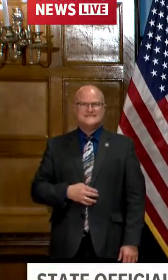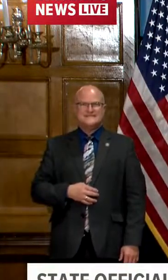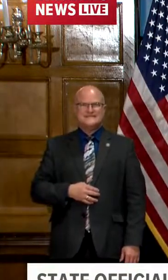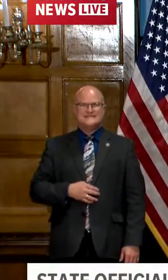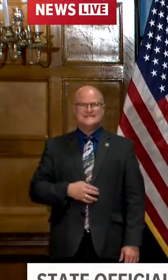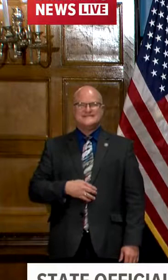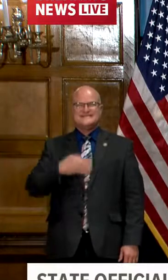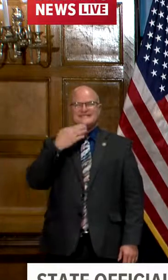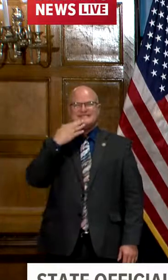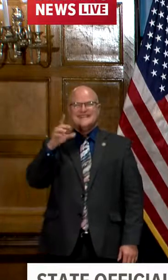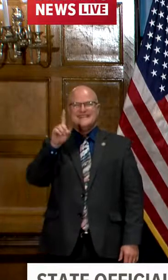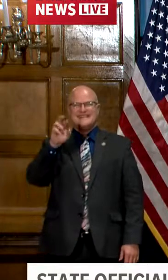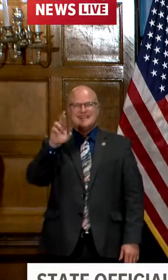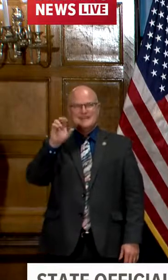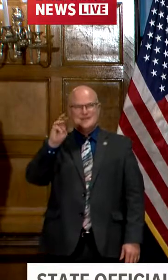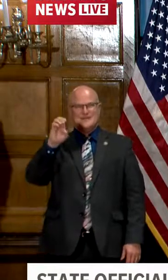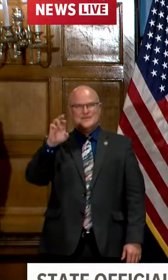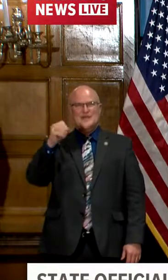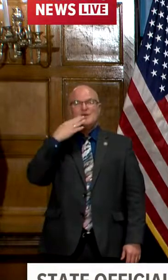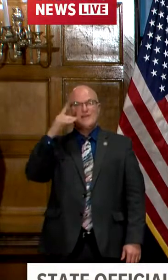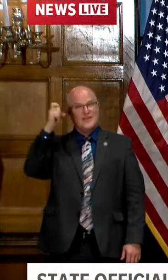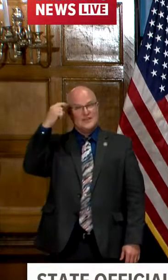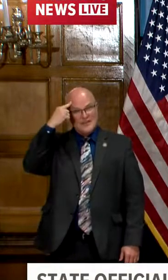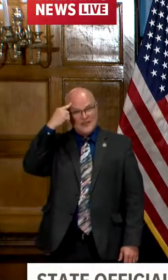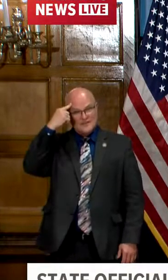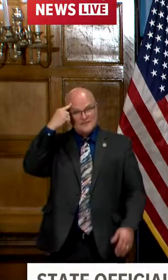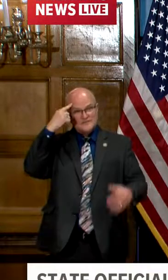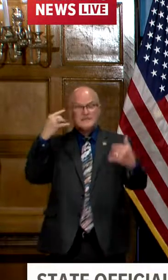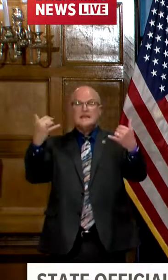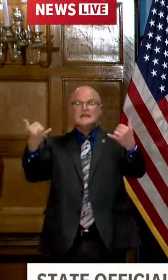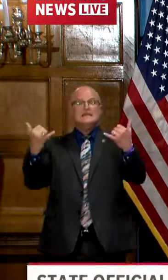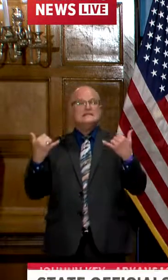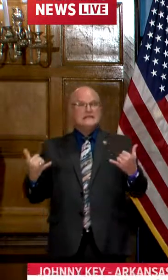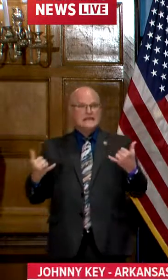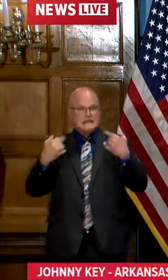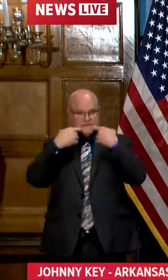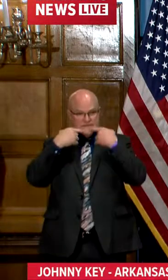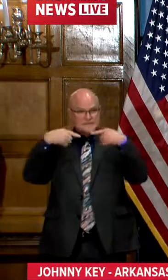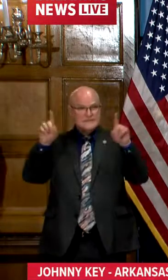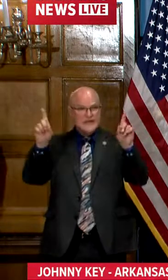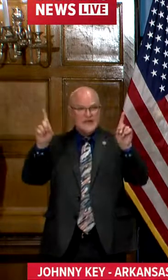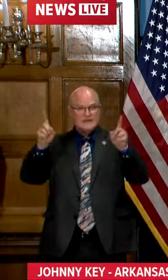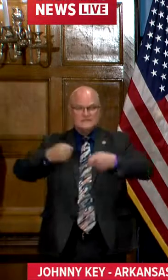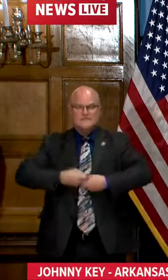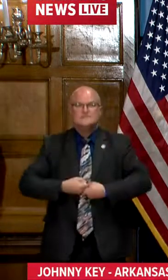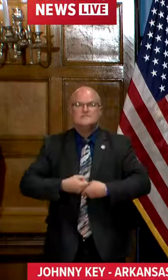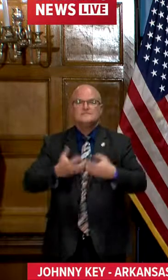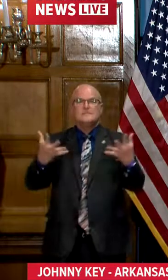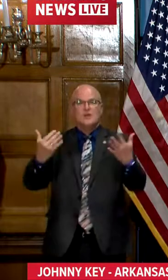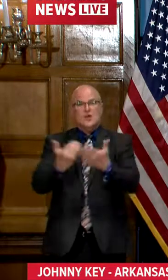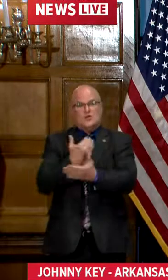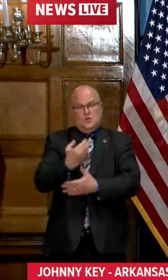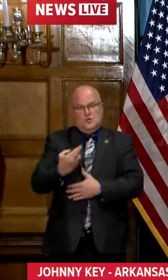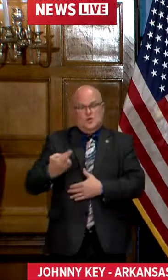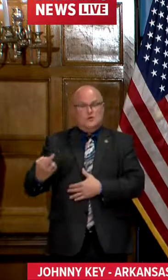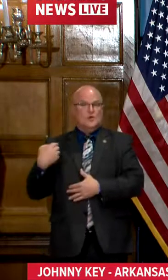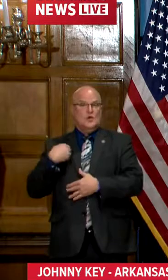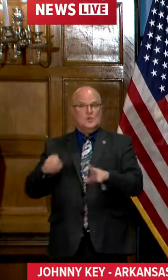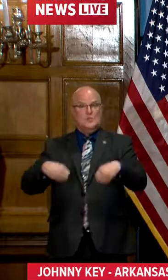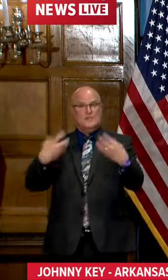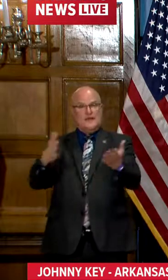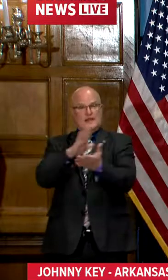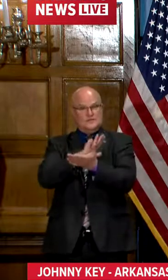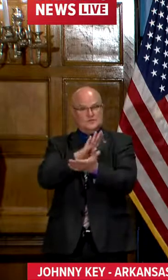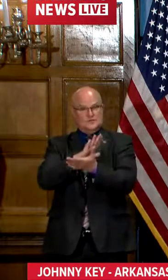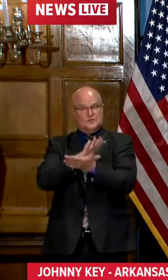okay thank you dr mario thank you governor today i want to announce the rollout of a new resource that we are providing to